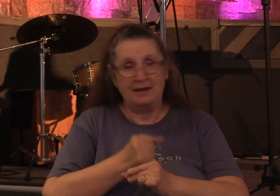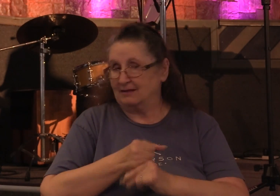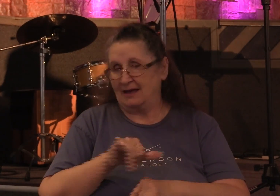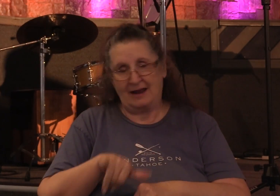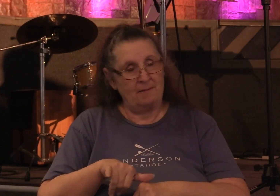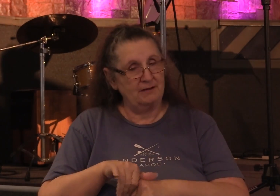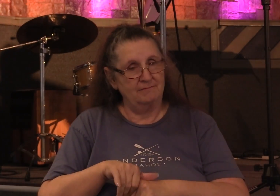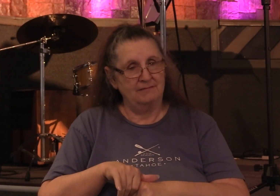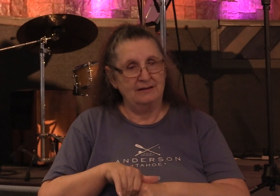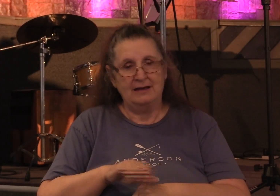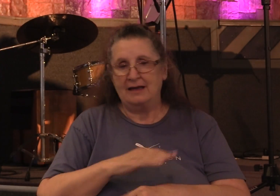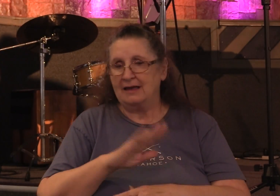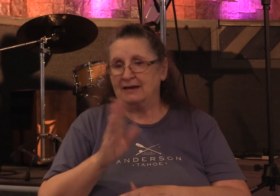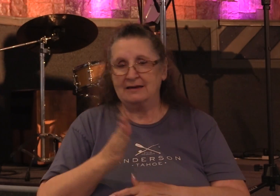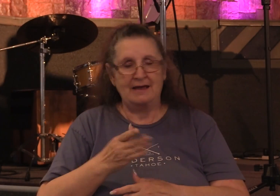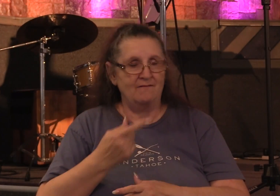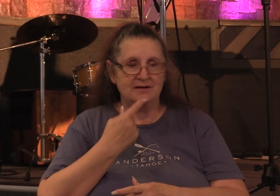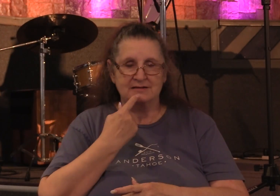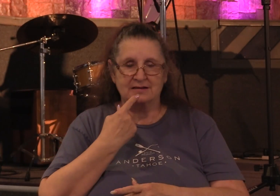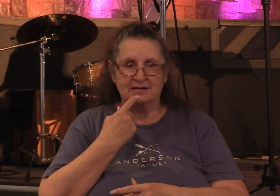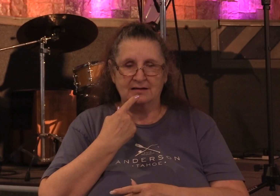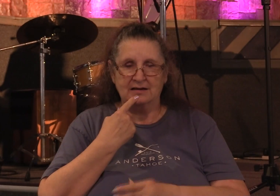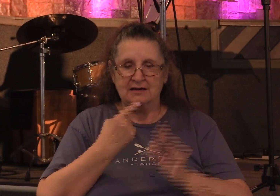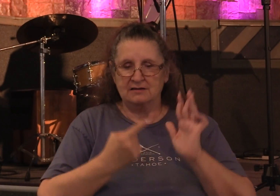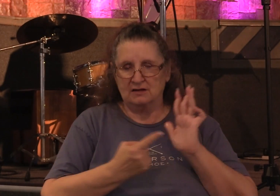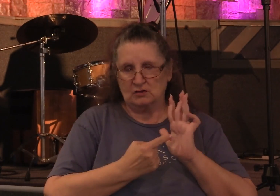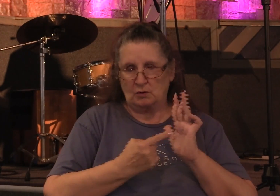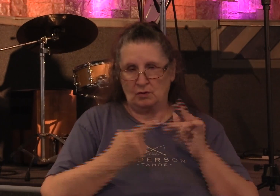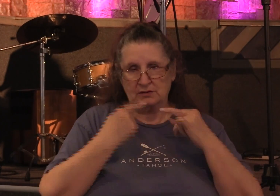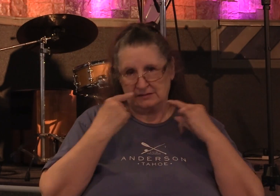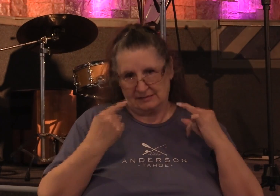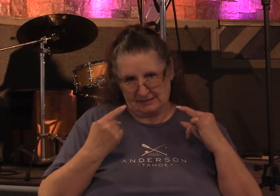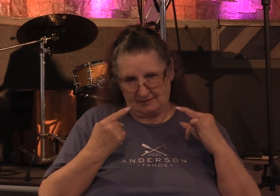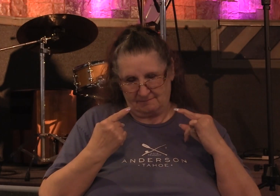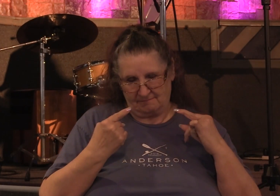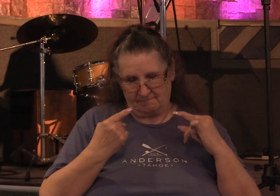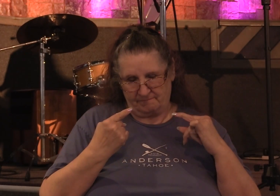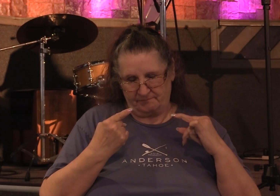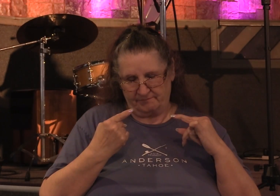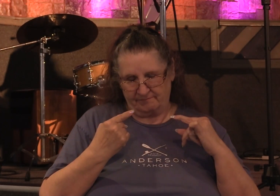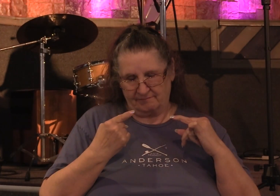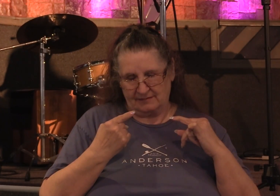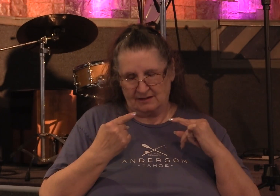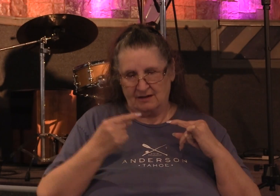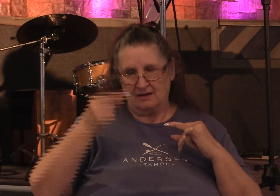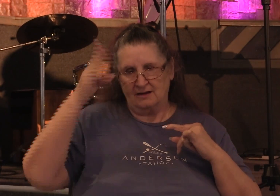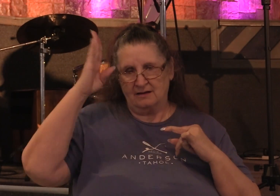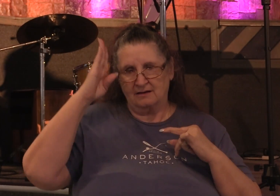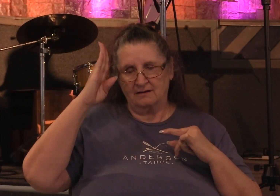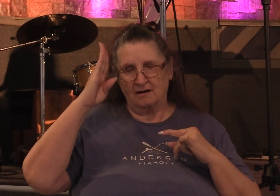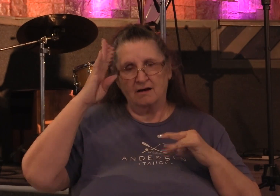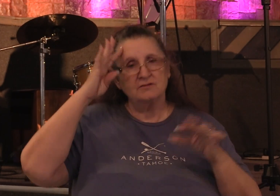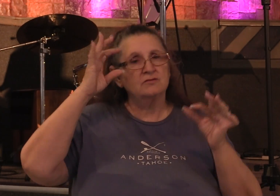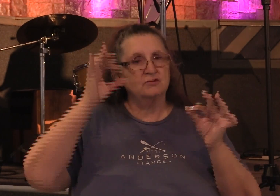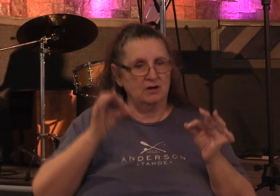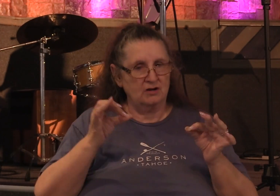never said that Peter simply exposed his sin it was God's divine judgment that came down upon